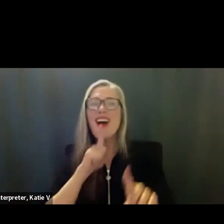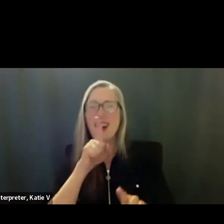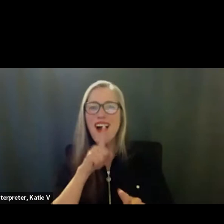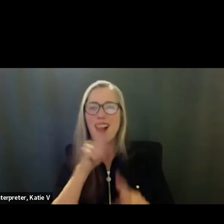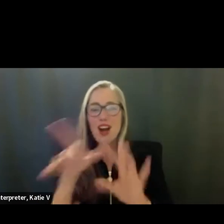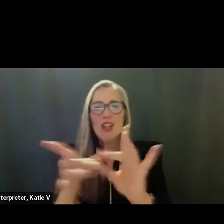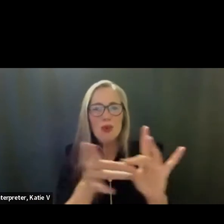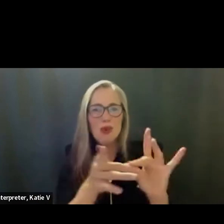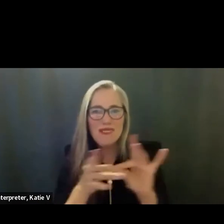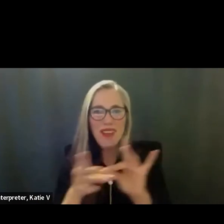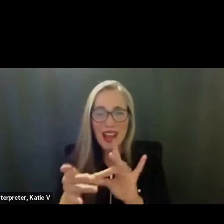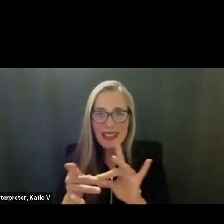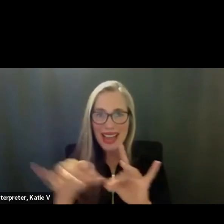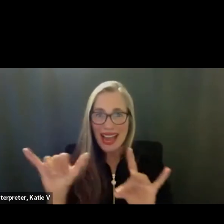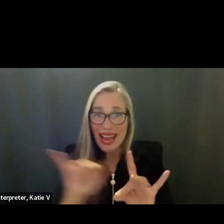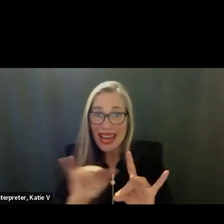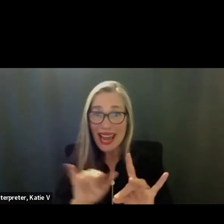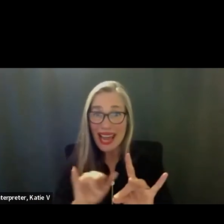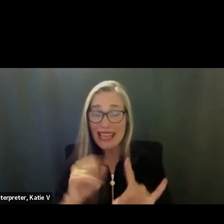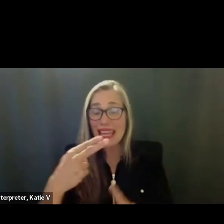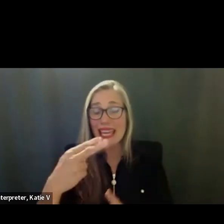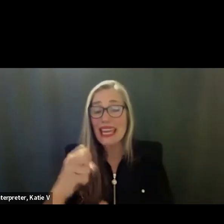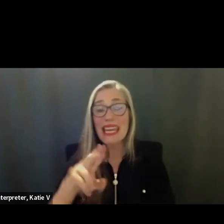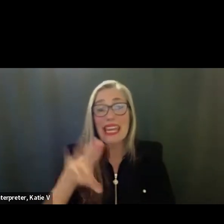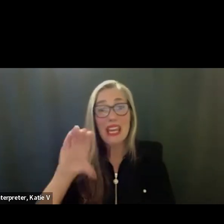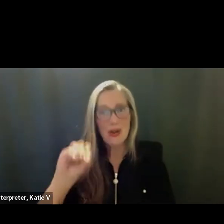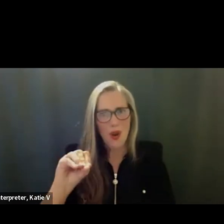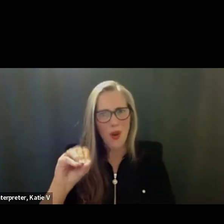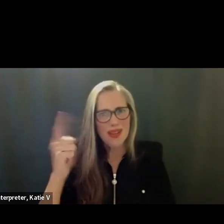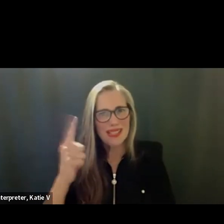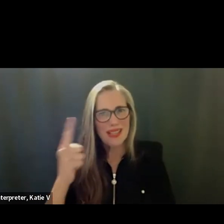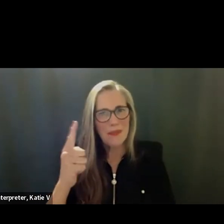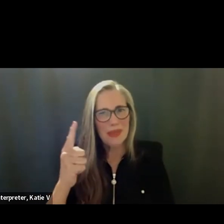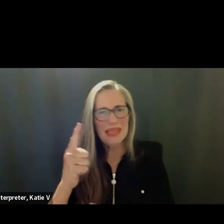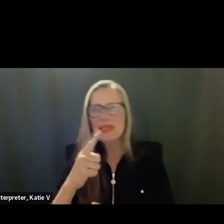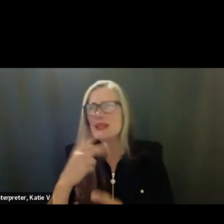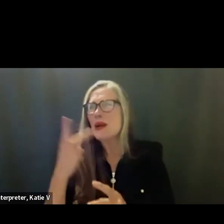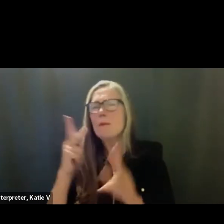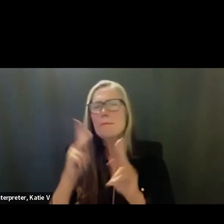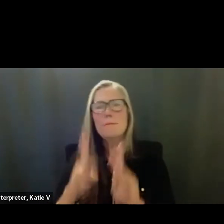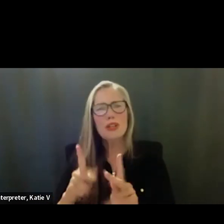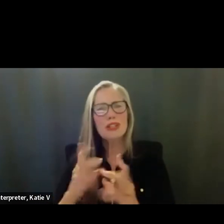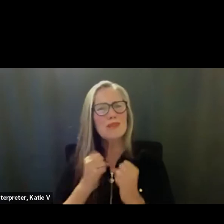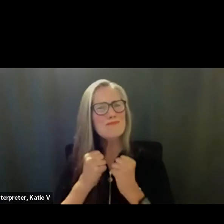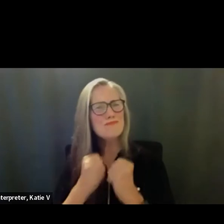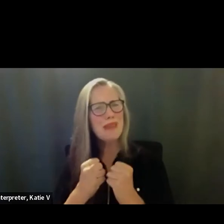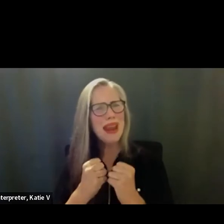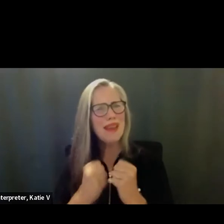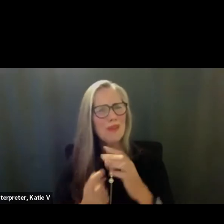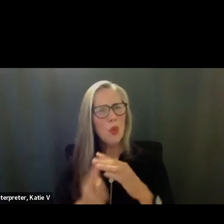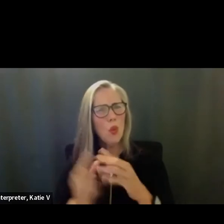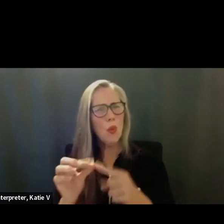last year with unsung heroes. We changed it this year to heroes of the heart. So we can show that next within minutes of sending out my communication